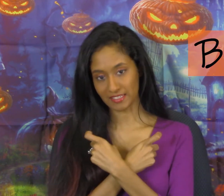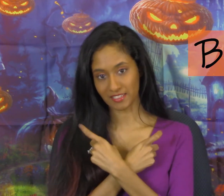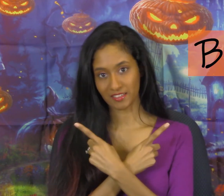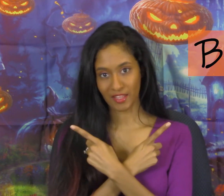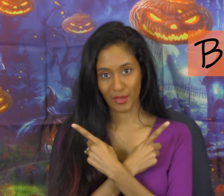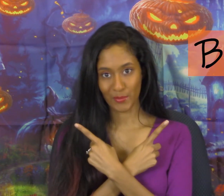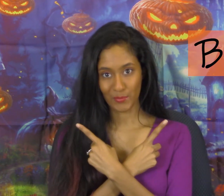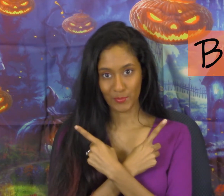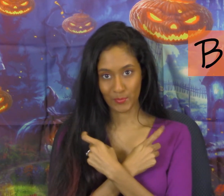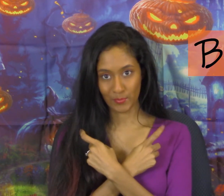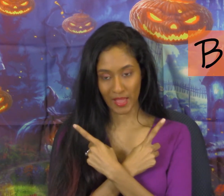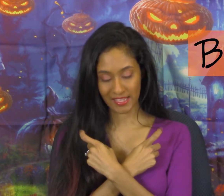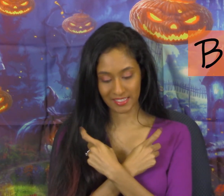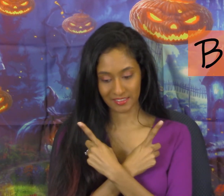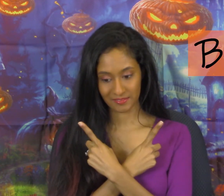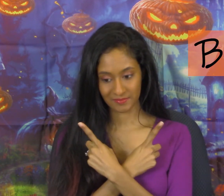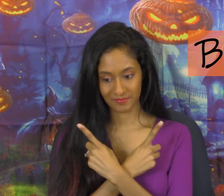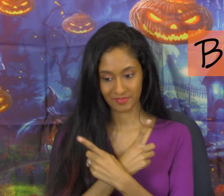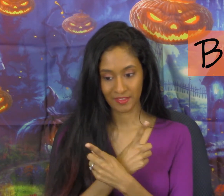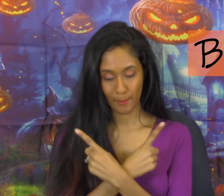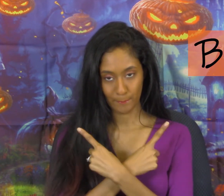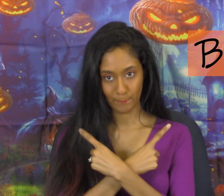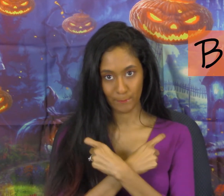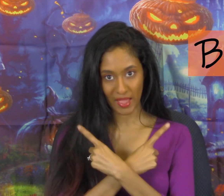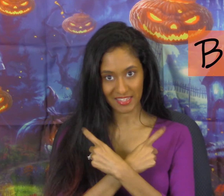bat bat bat